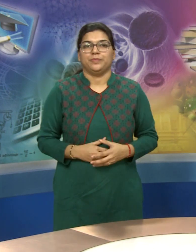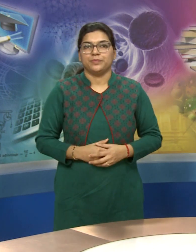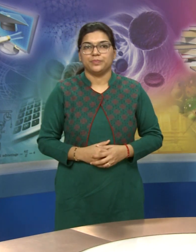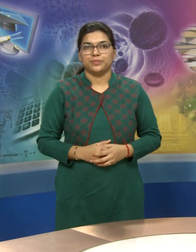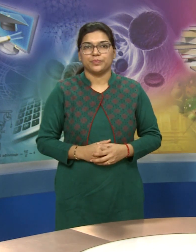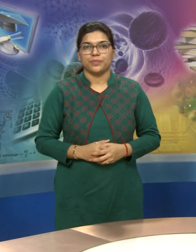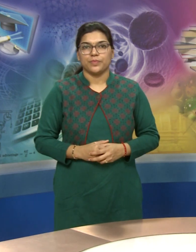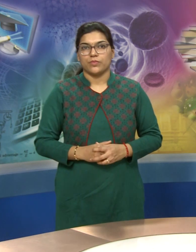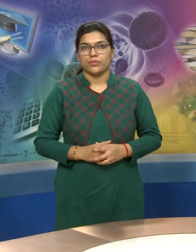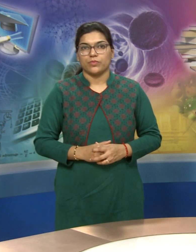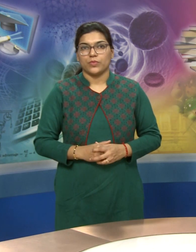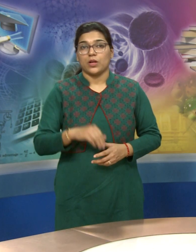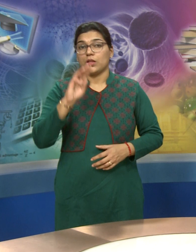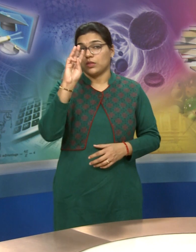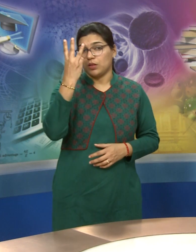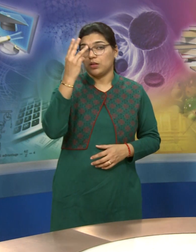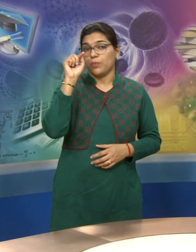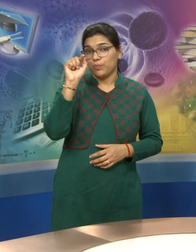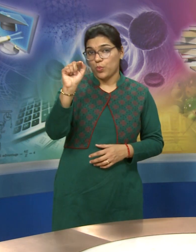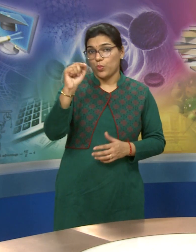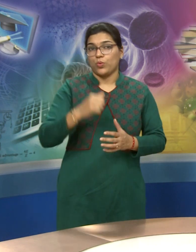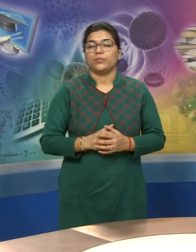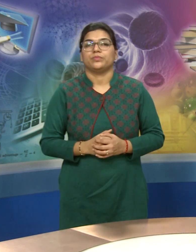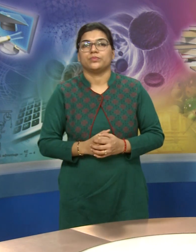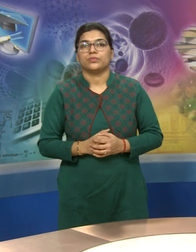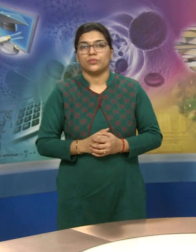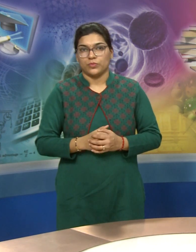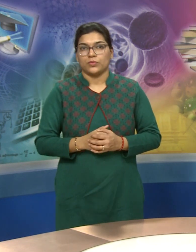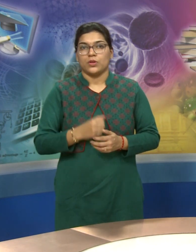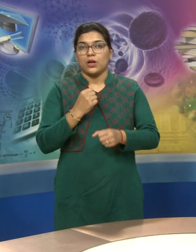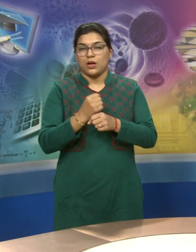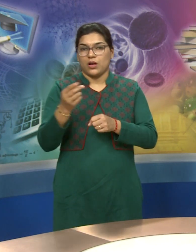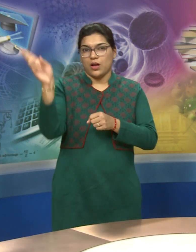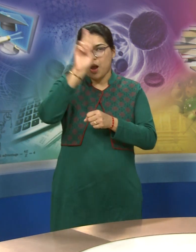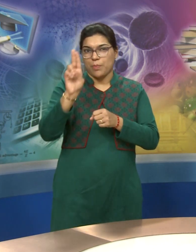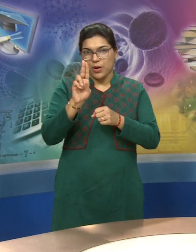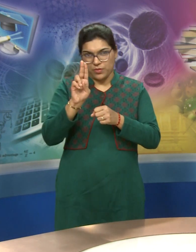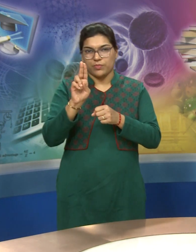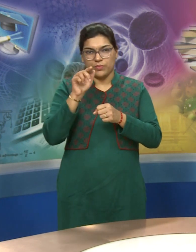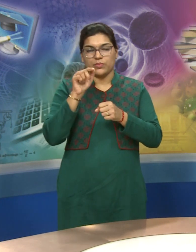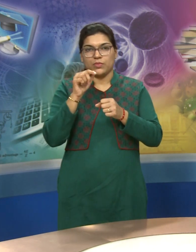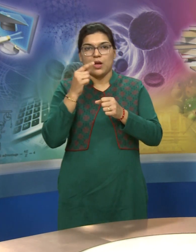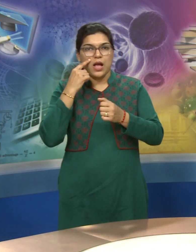point 3 ISL